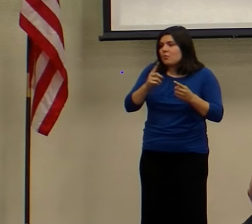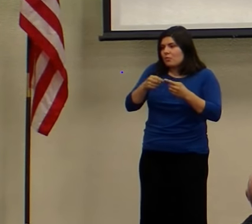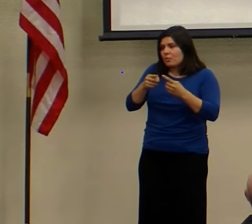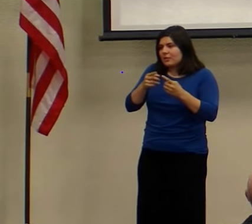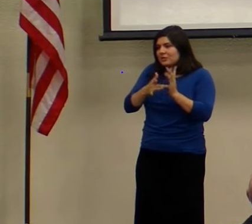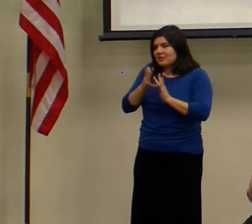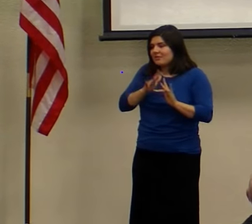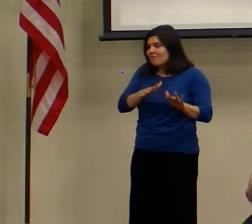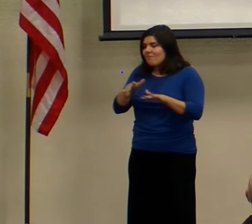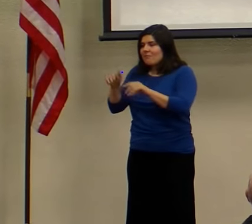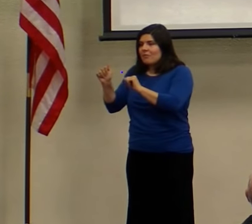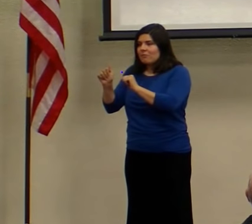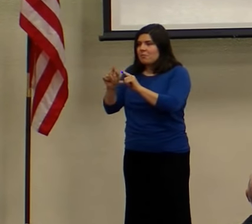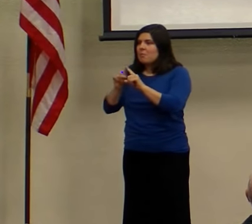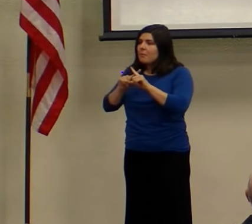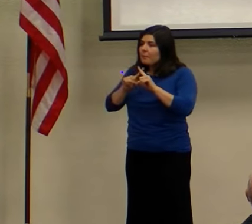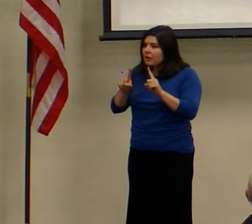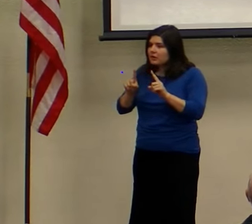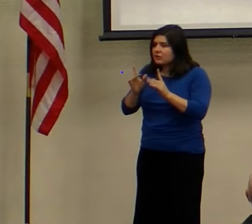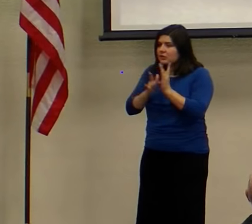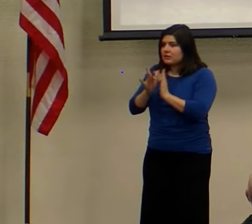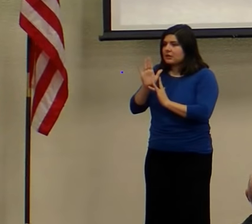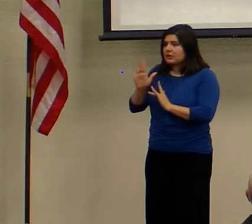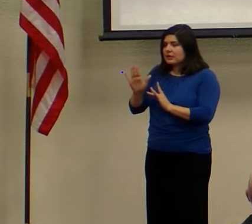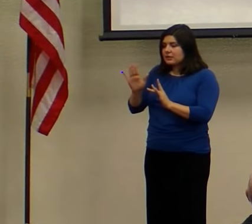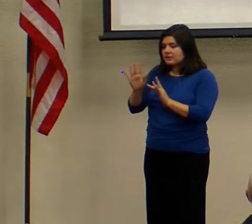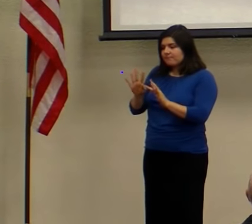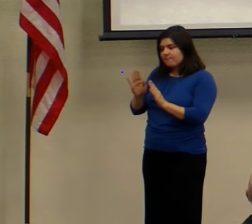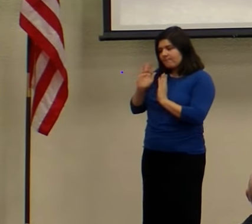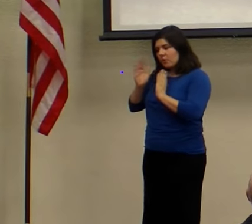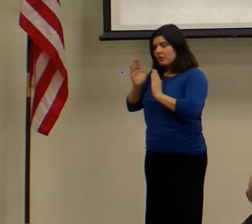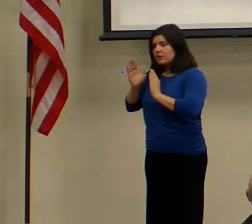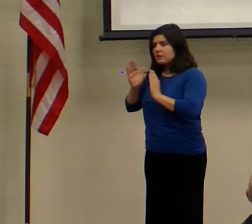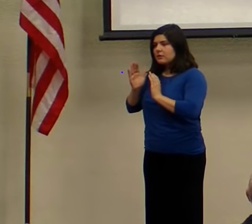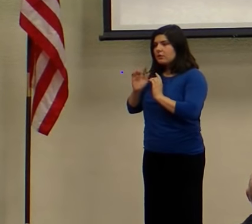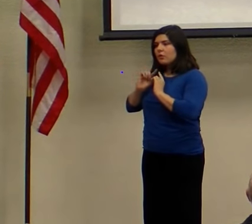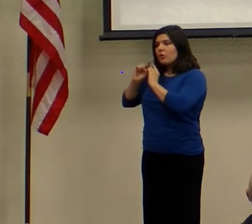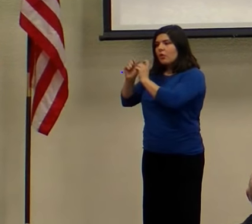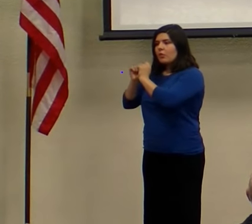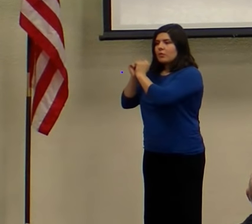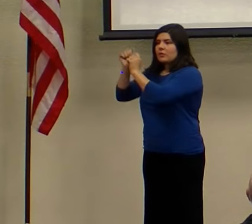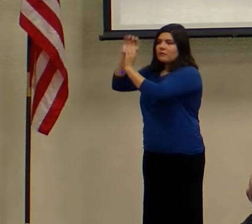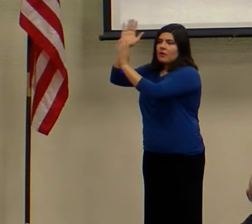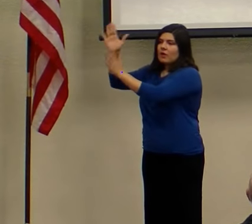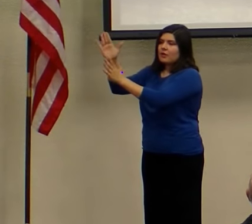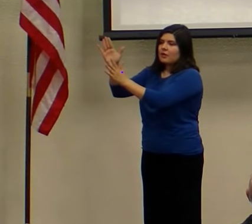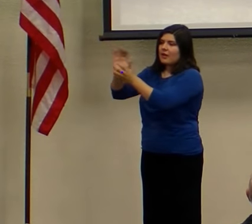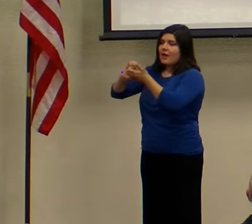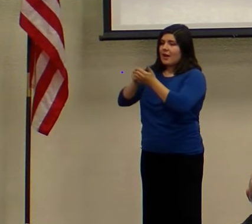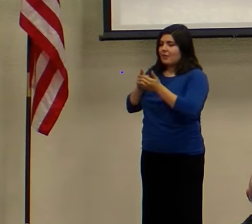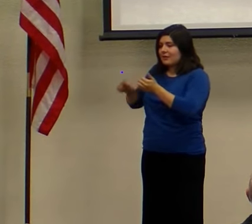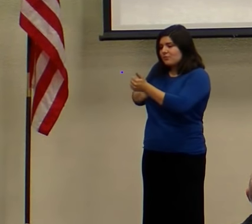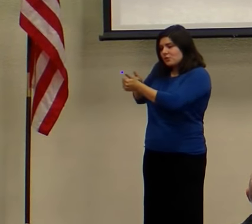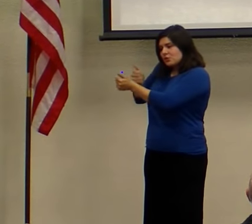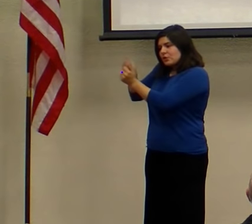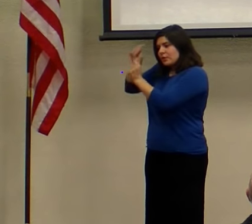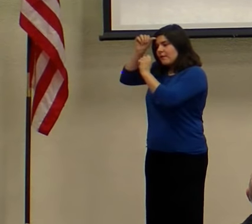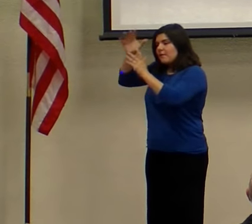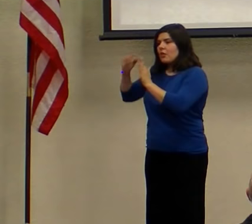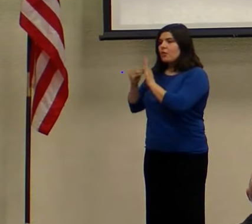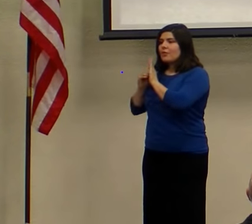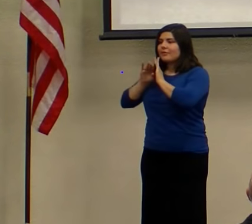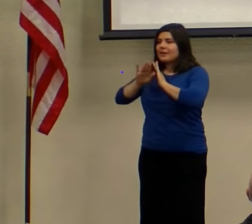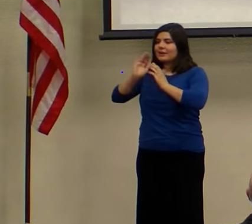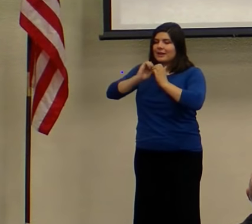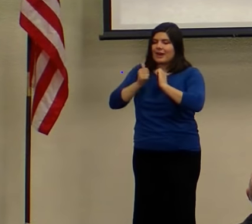But his priority was to be with his Father. The way he pursued the Father reflected in how he loved